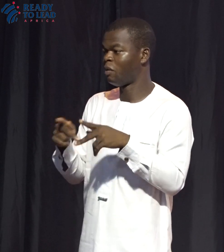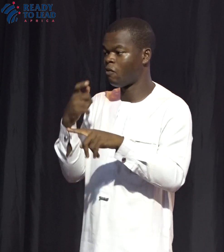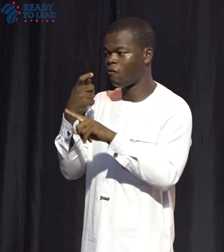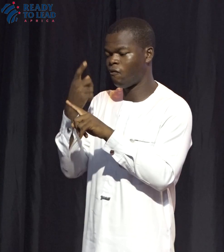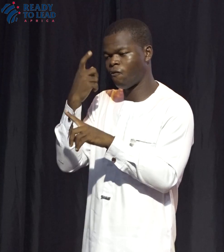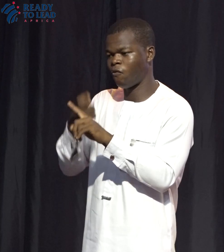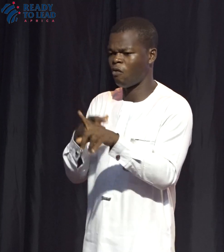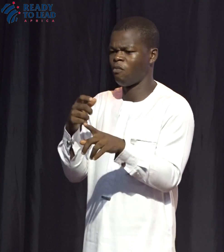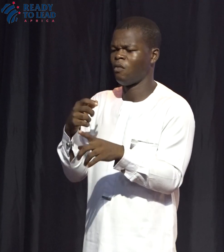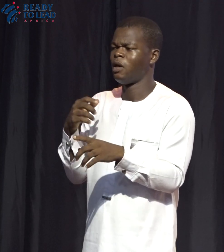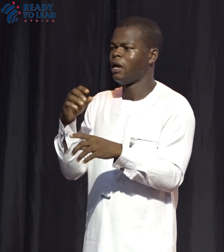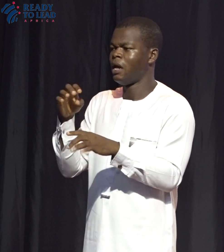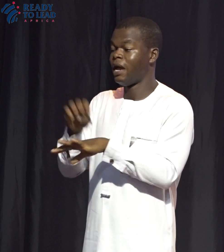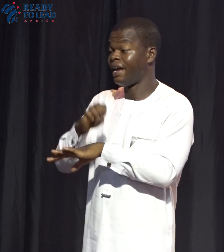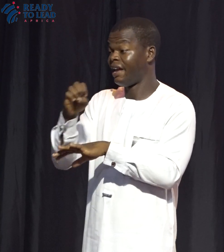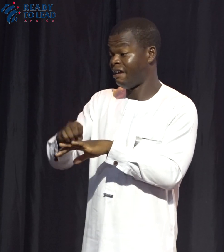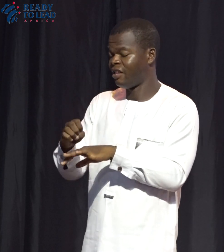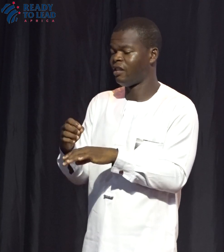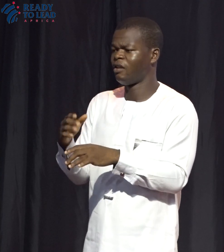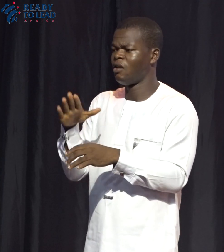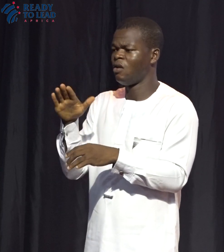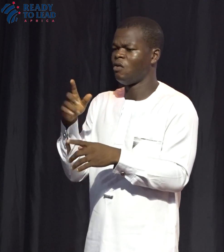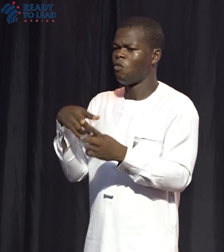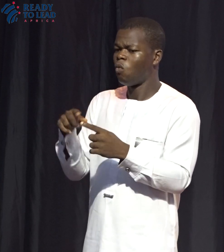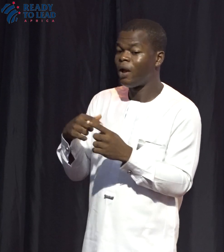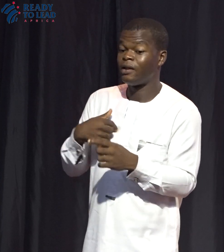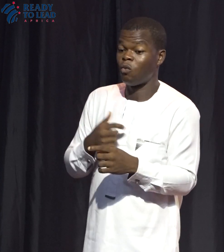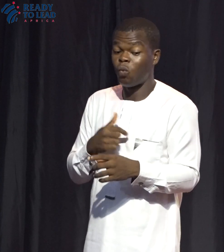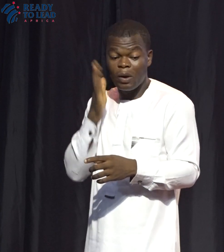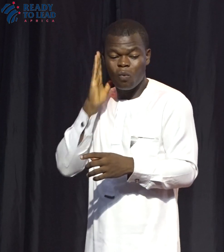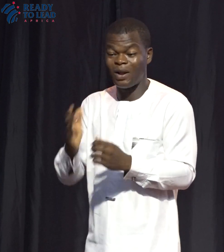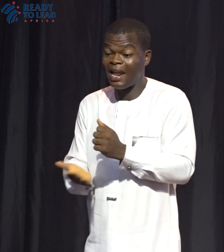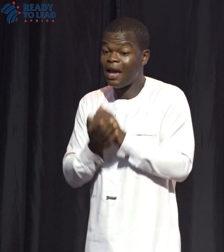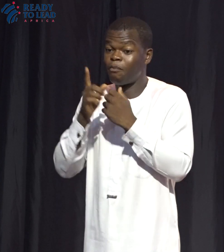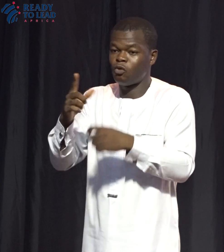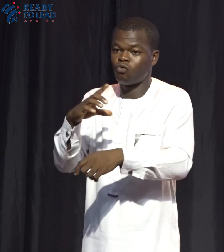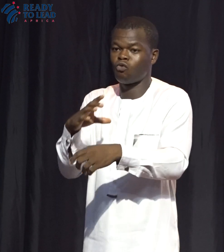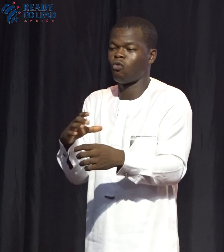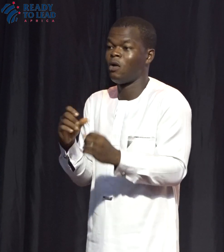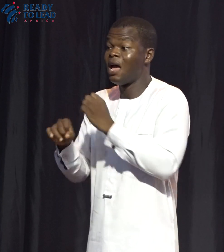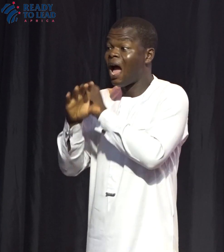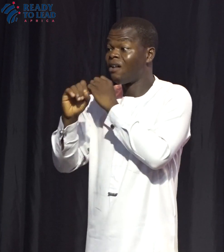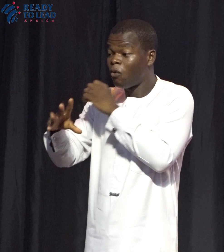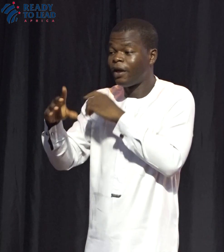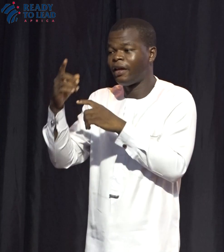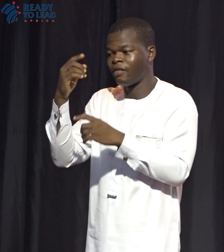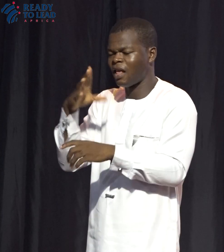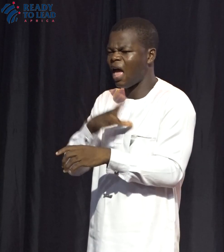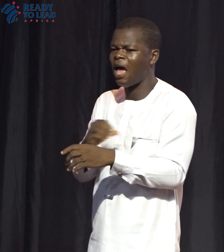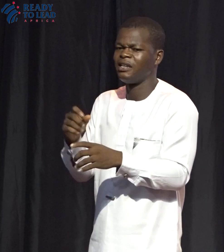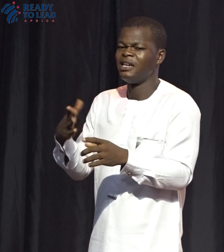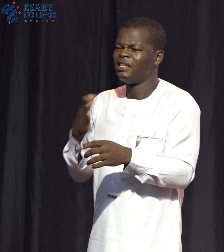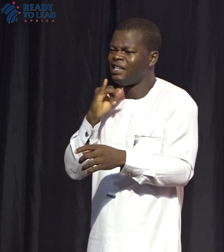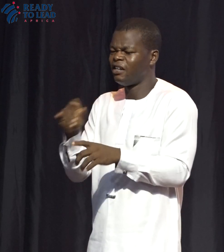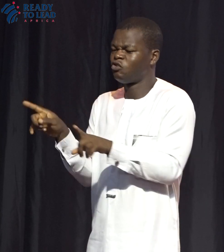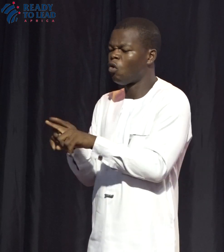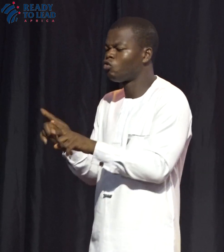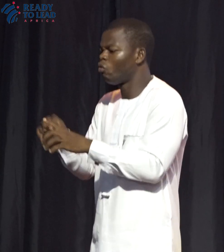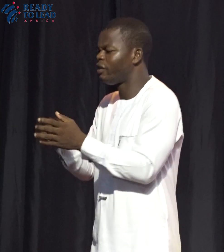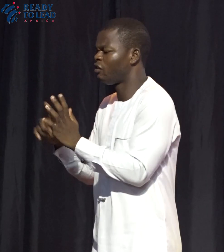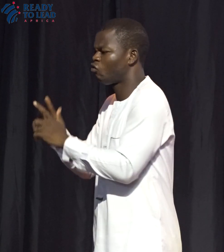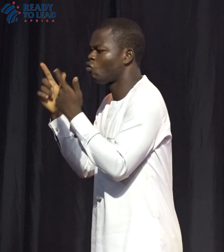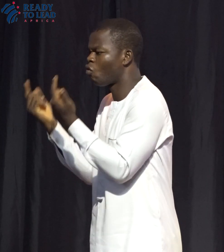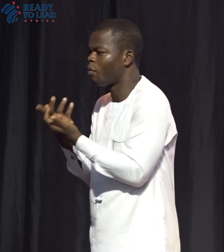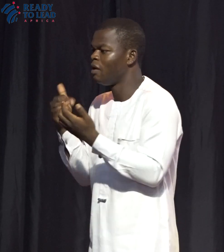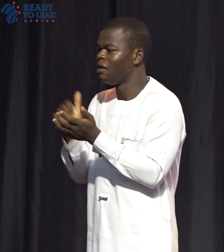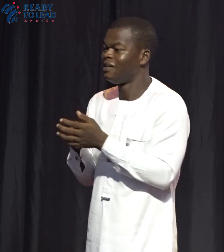while we, on our own side, try to strengthen your capacity to advocate for reforms, then there is this marvelous group that is trying